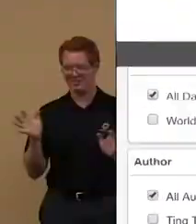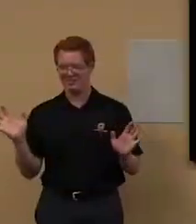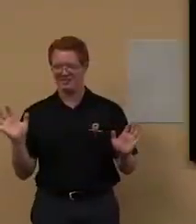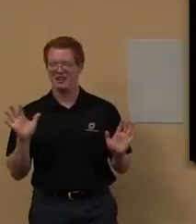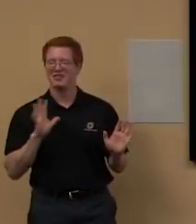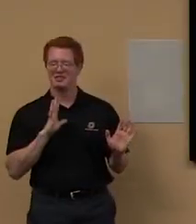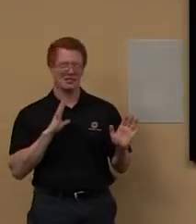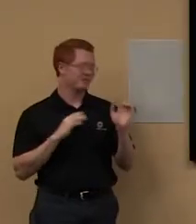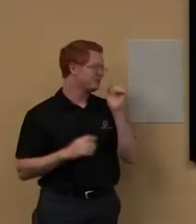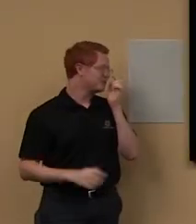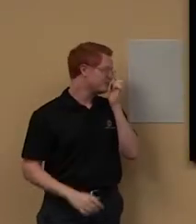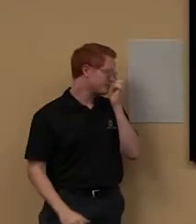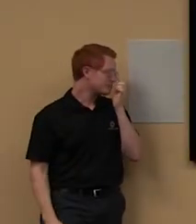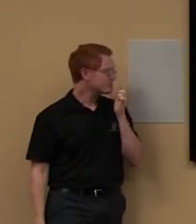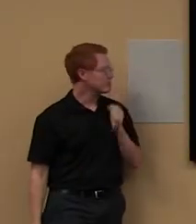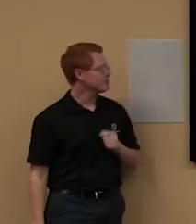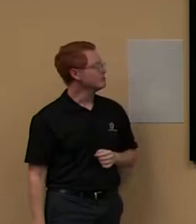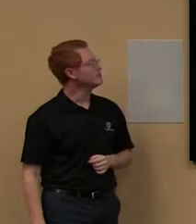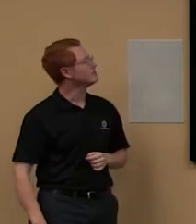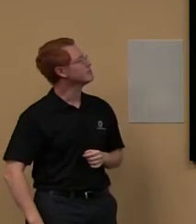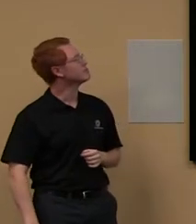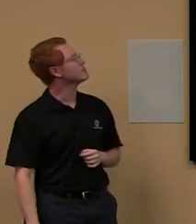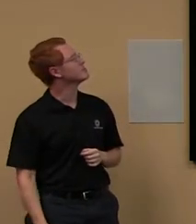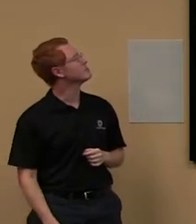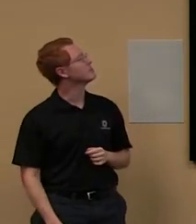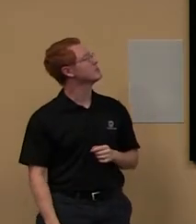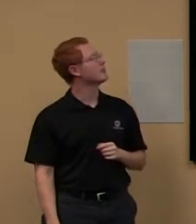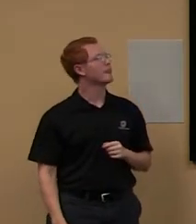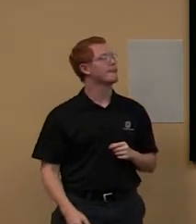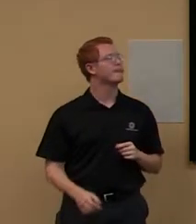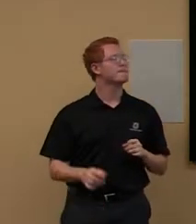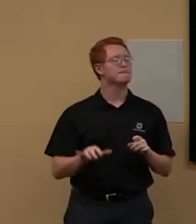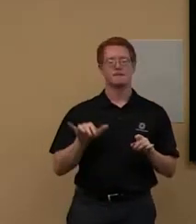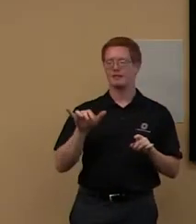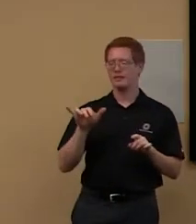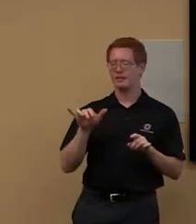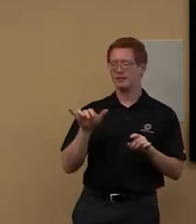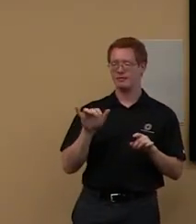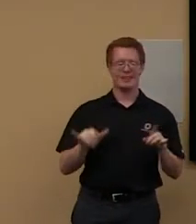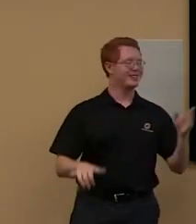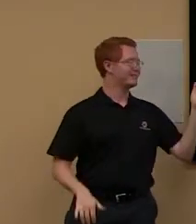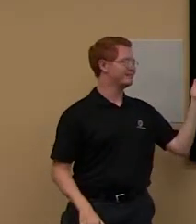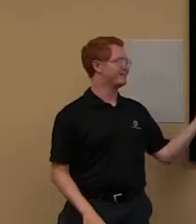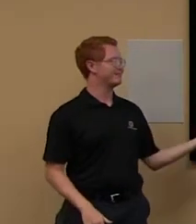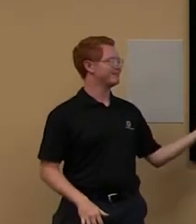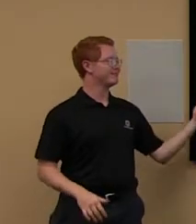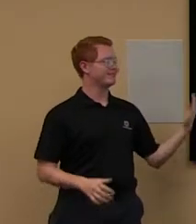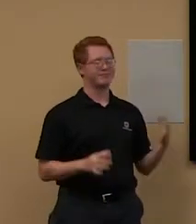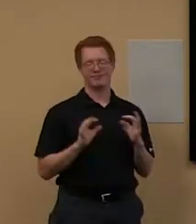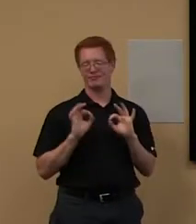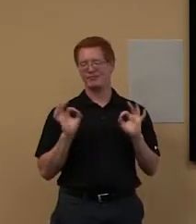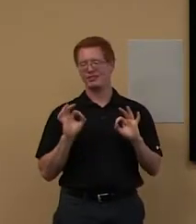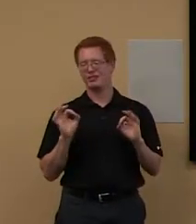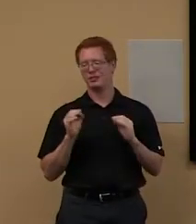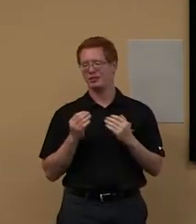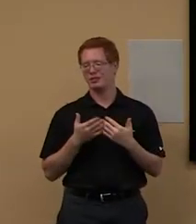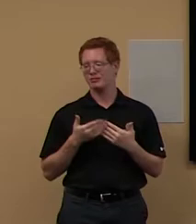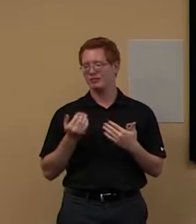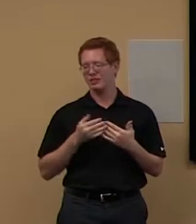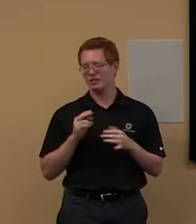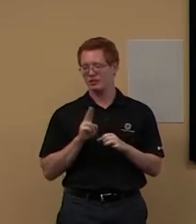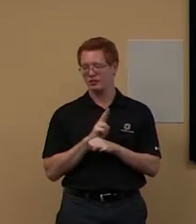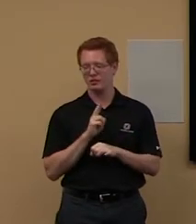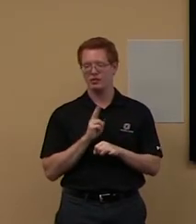so, um, I'd also like to, so that is our catalog. I mean, it's pretty simple, um, if you, um,